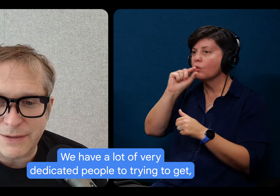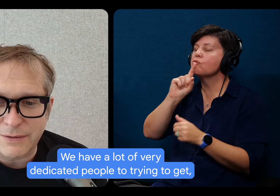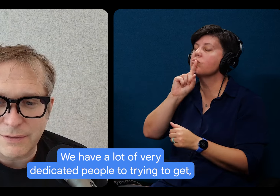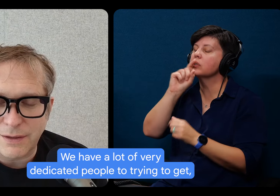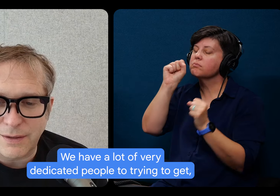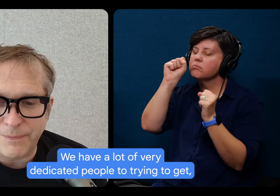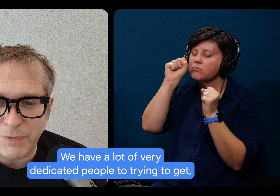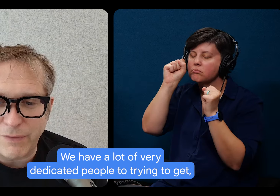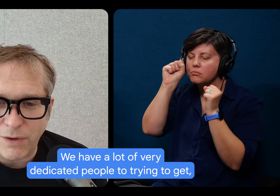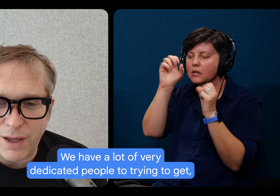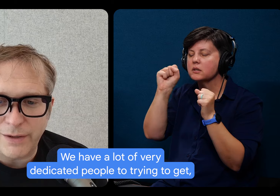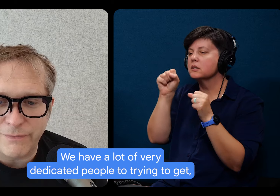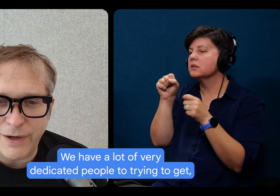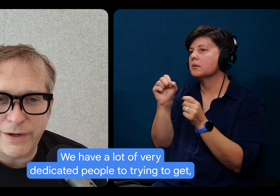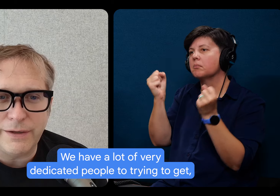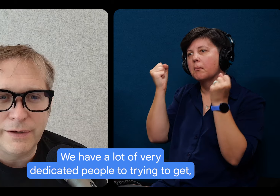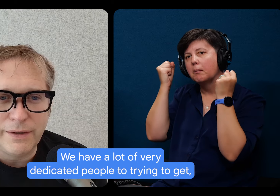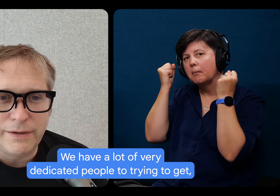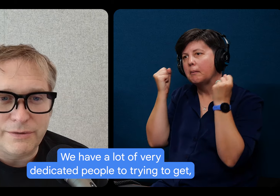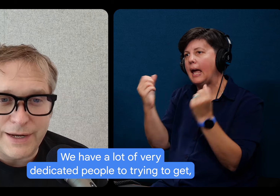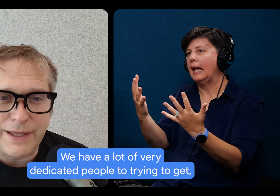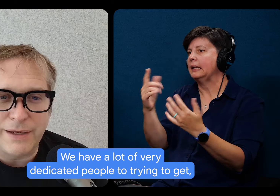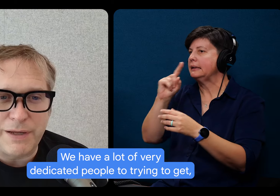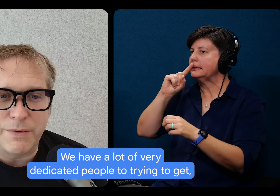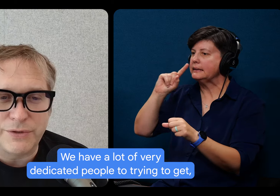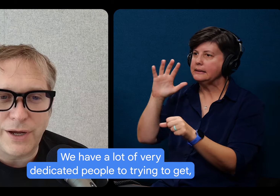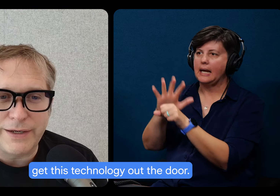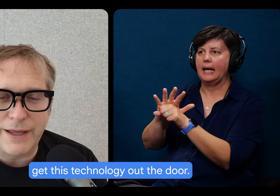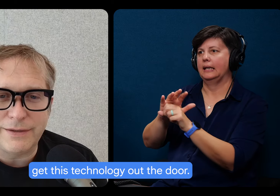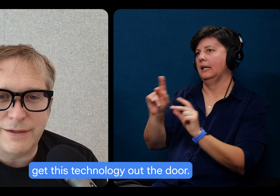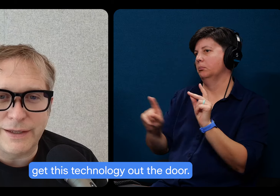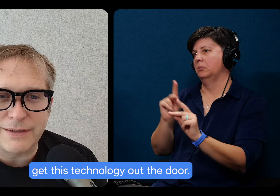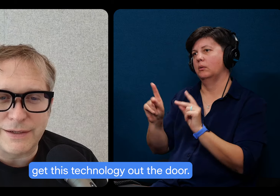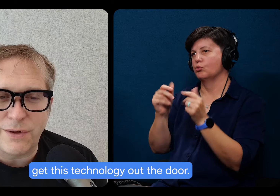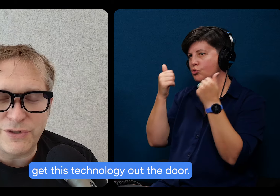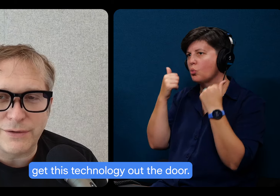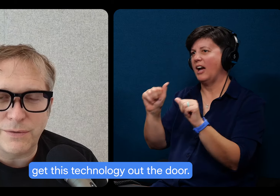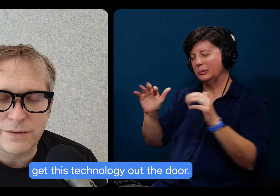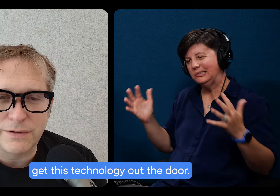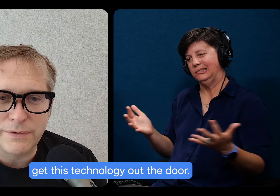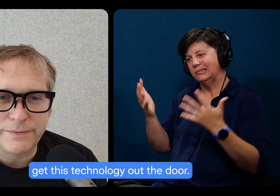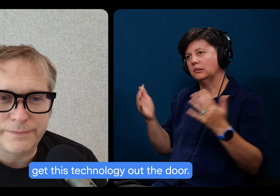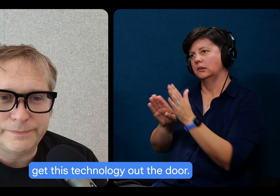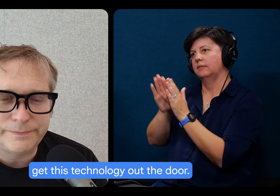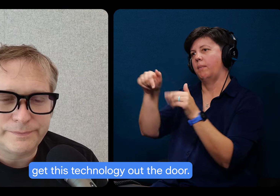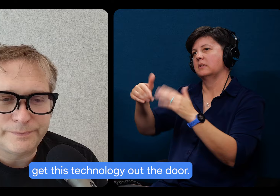amazing. Um, we have a lot of very dedicated people to trying to get, get this technology out the door.